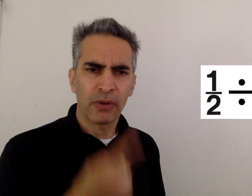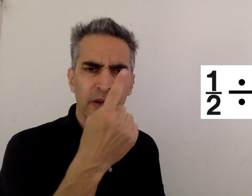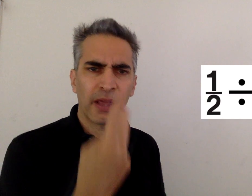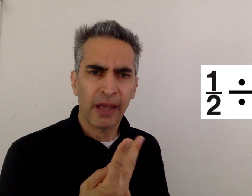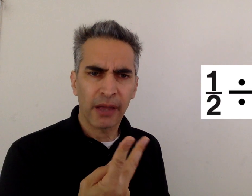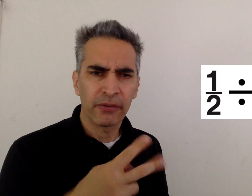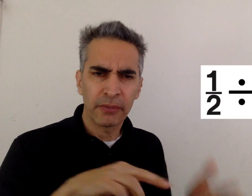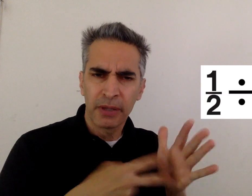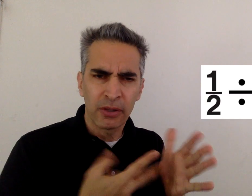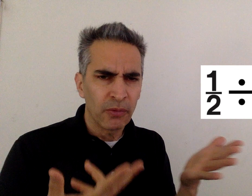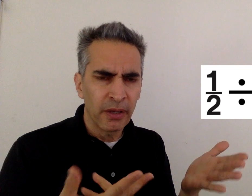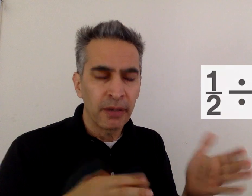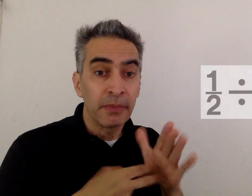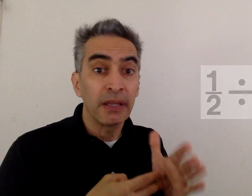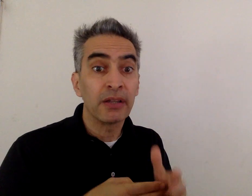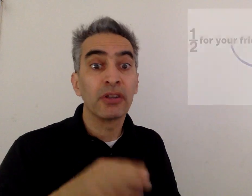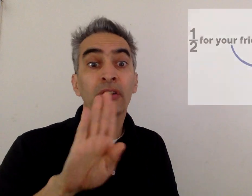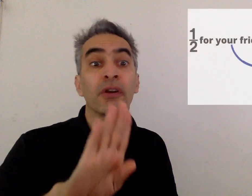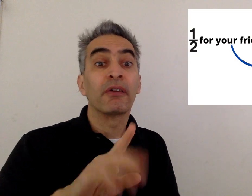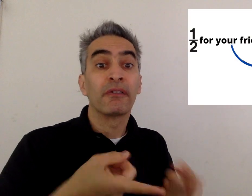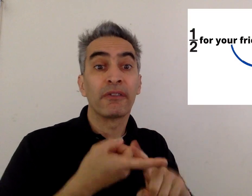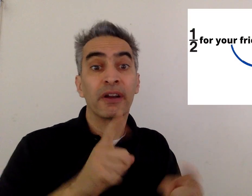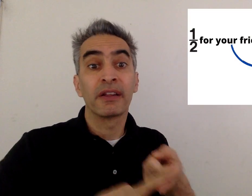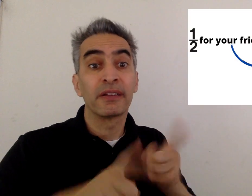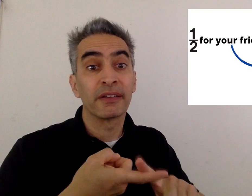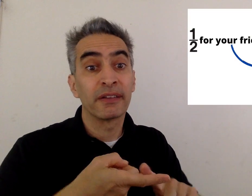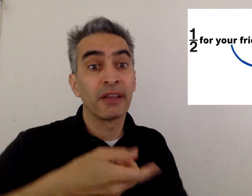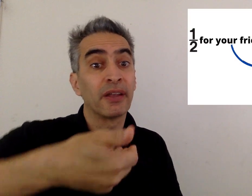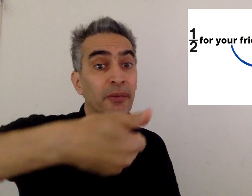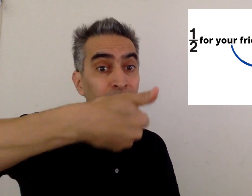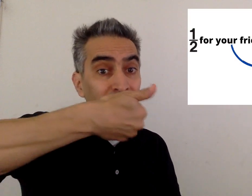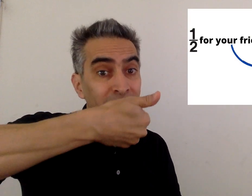This one half represents the amount of pizza your friend has.